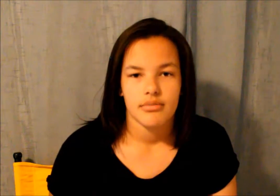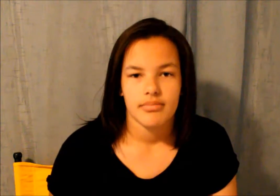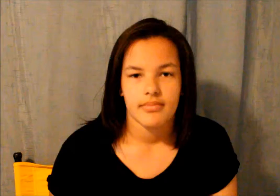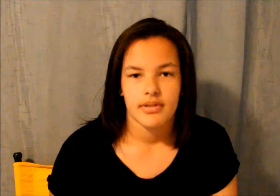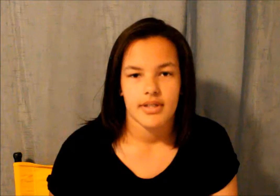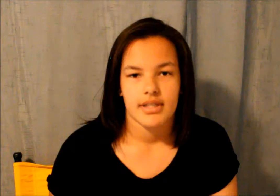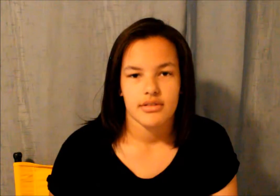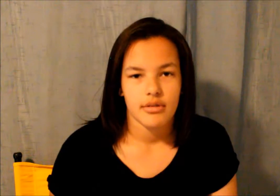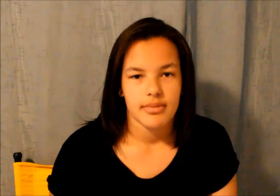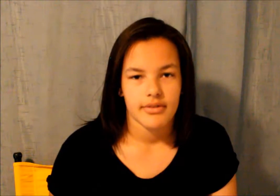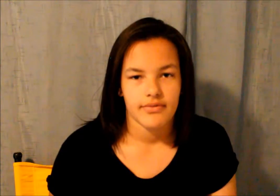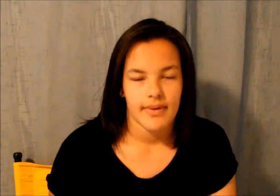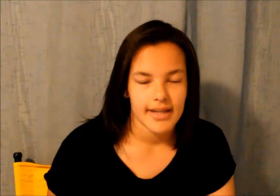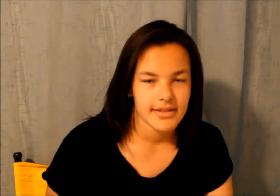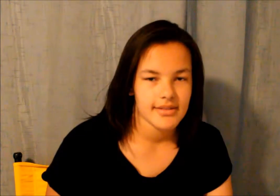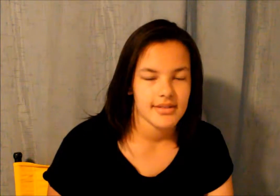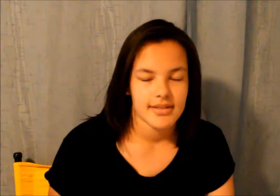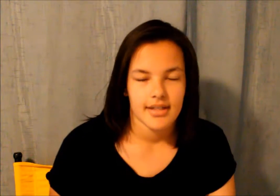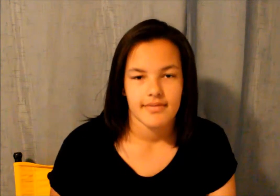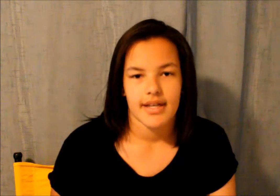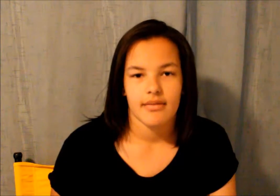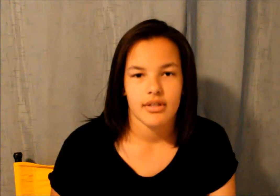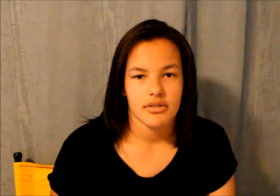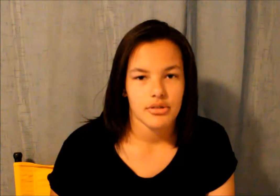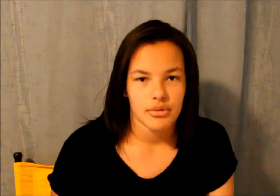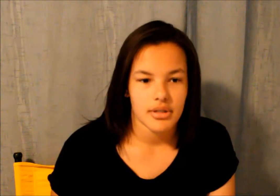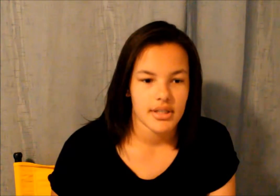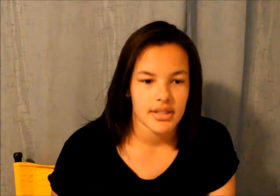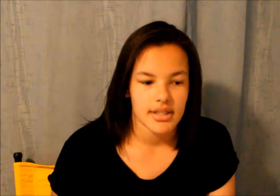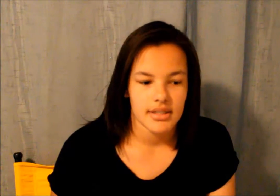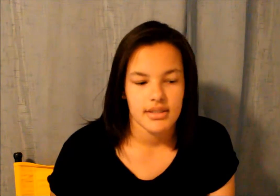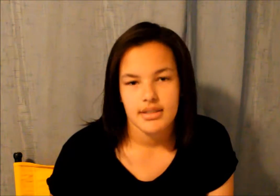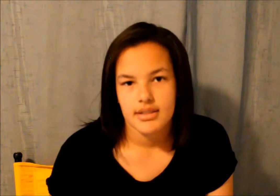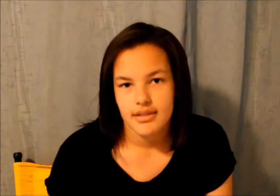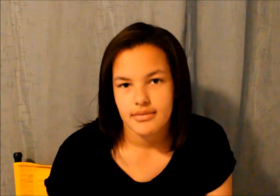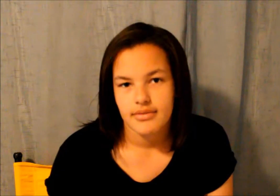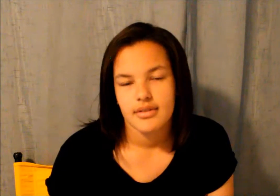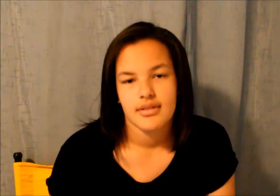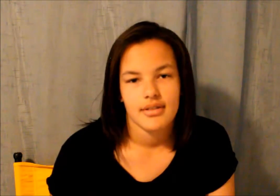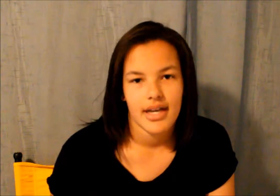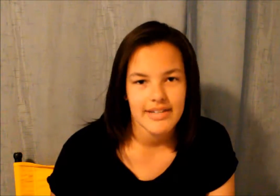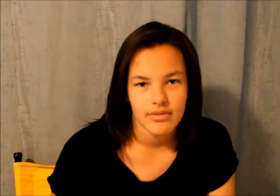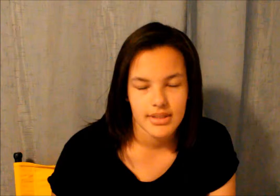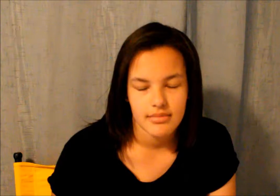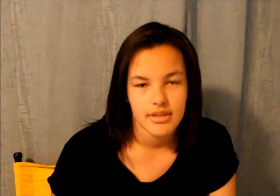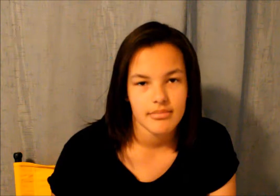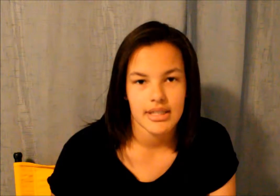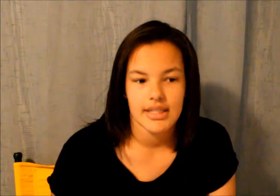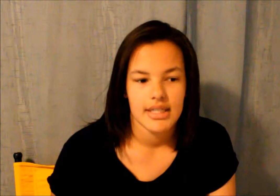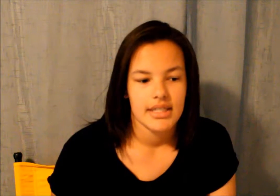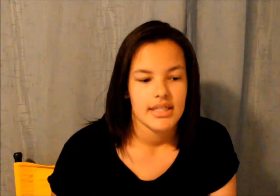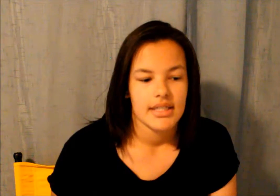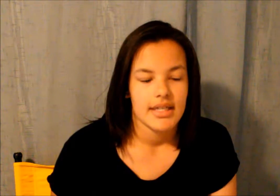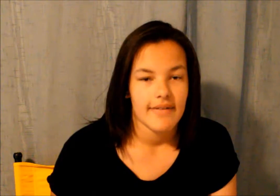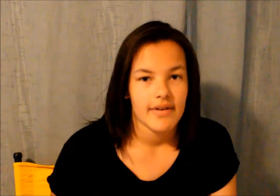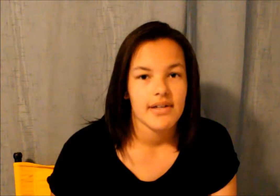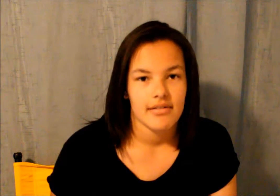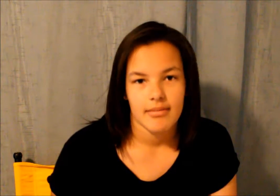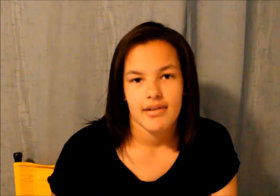group they're like these group of viners and stuff that went on tour and like did stuff i never went to one but i found out about